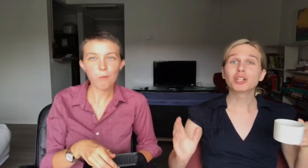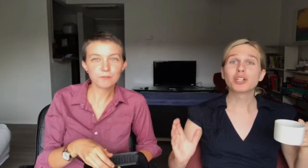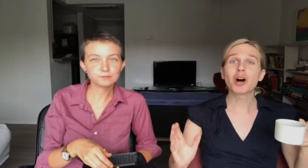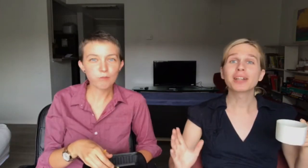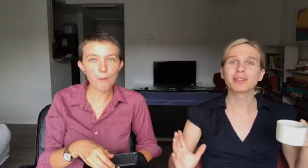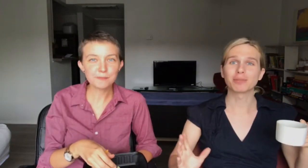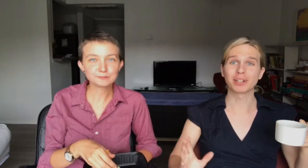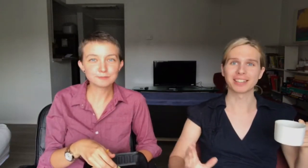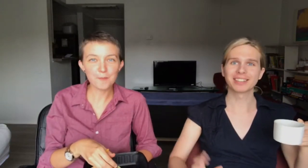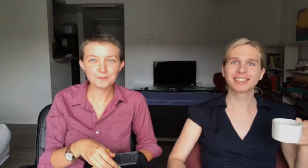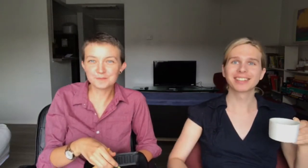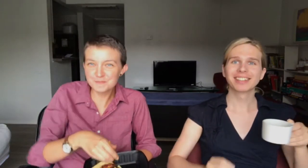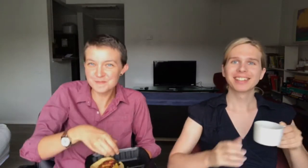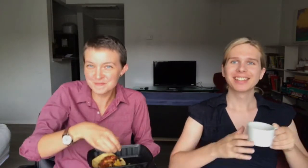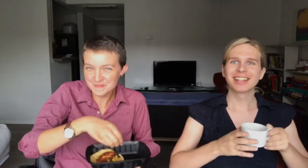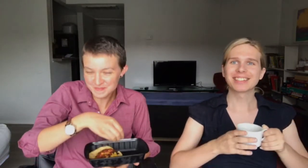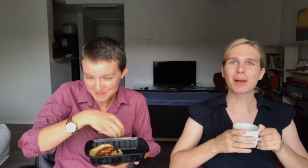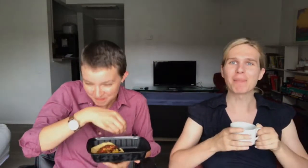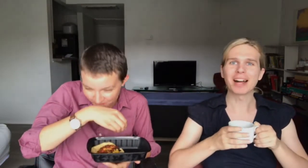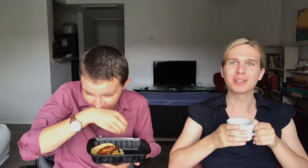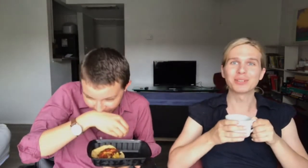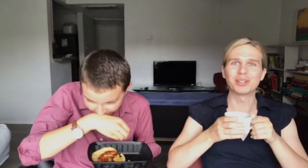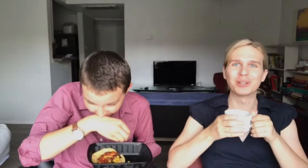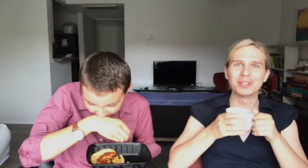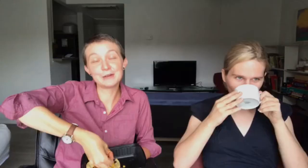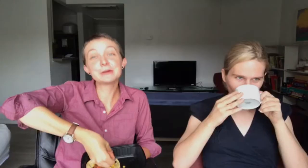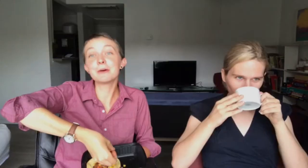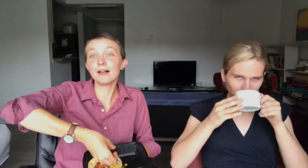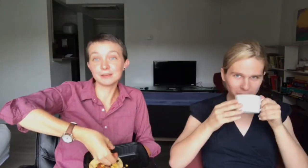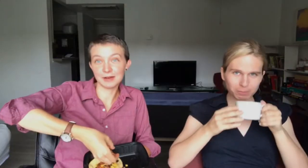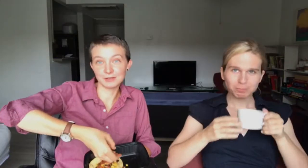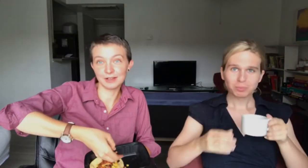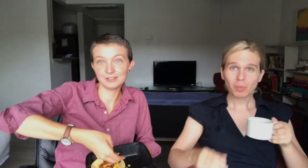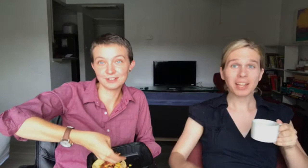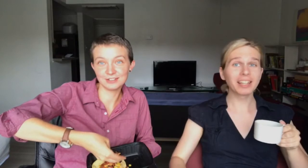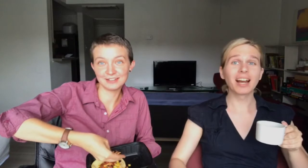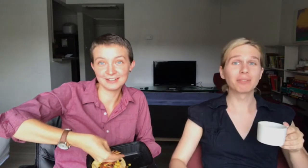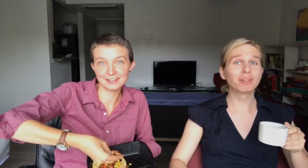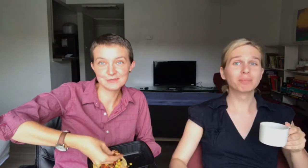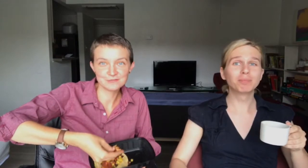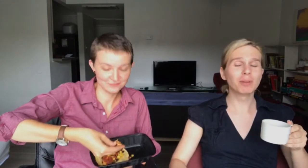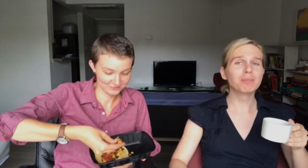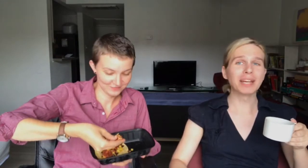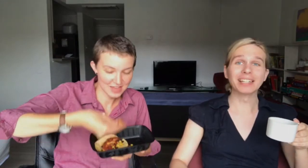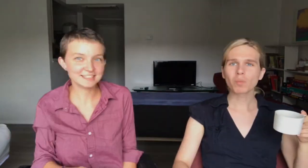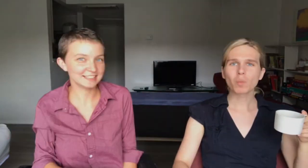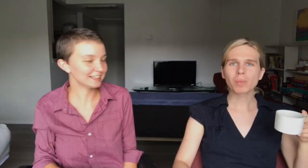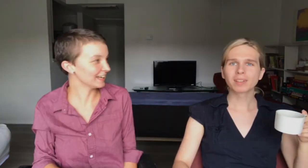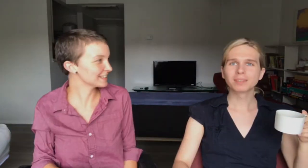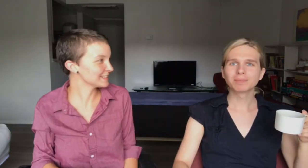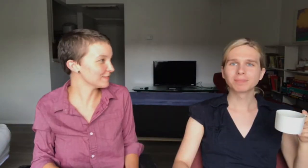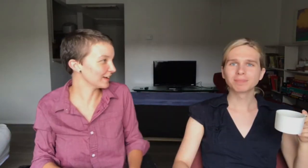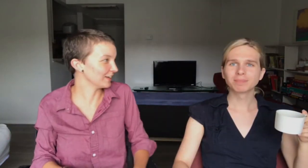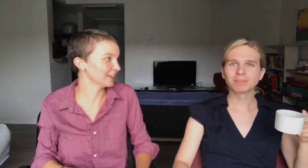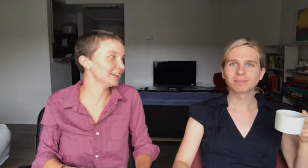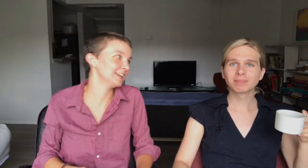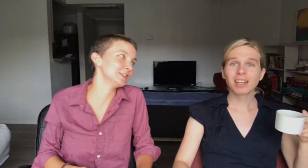platonic friends. It's like a milestone. We're poly, by the way, if you're new here. A bit. She likes to make all the cute